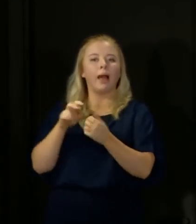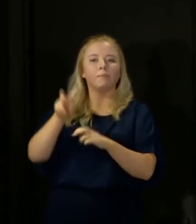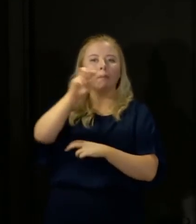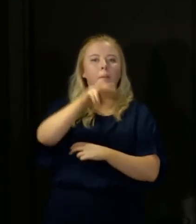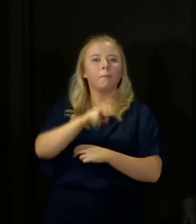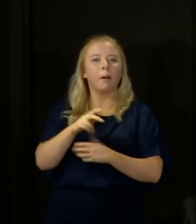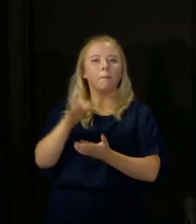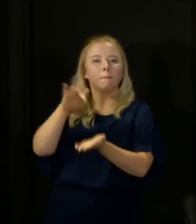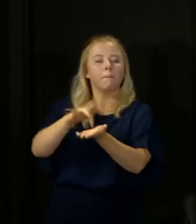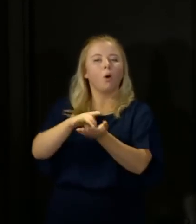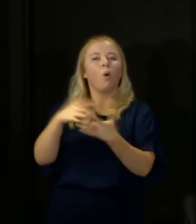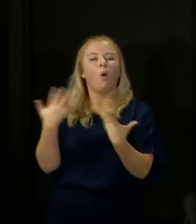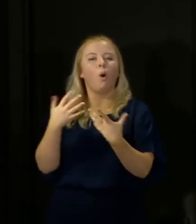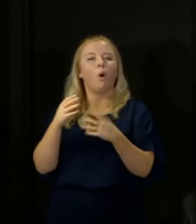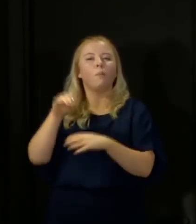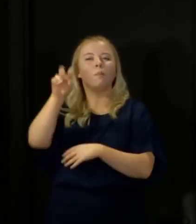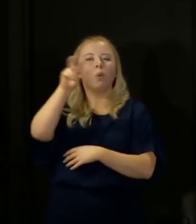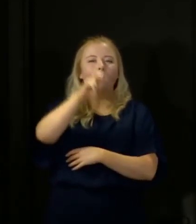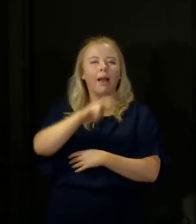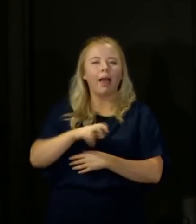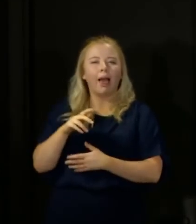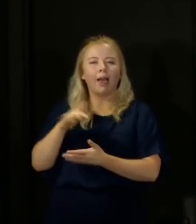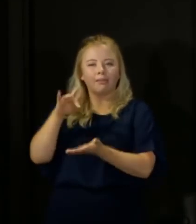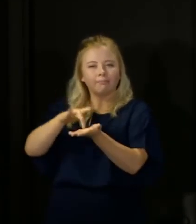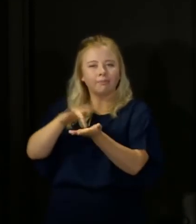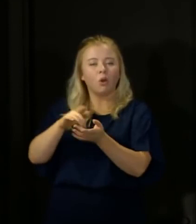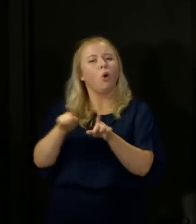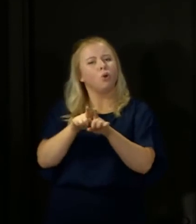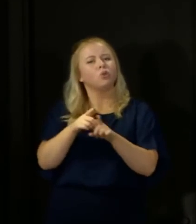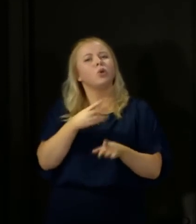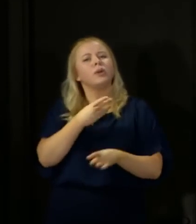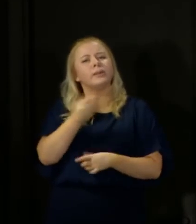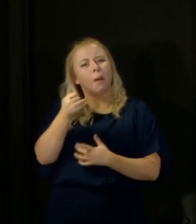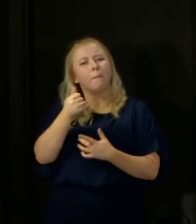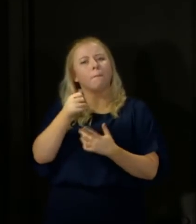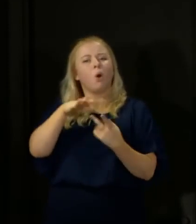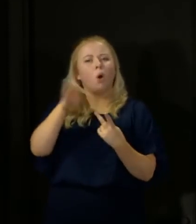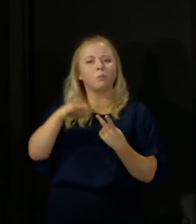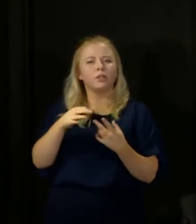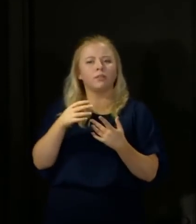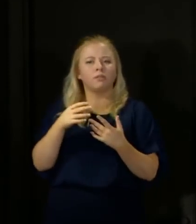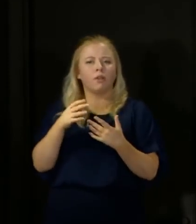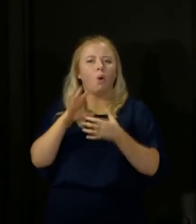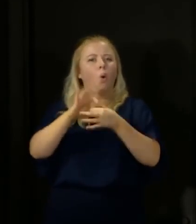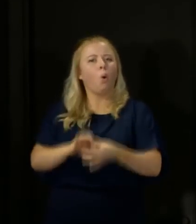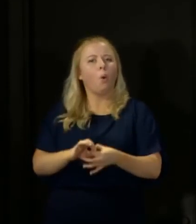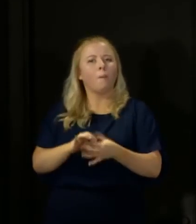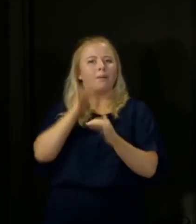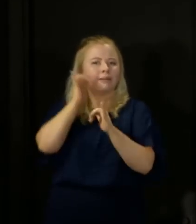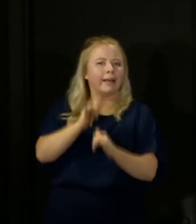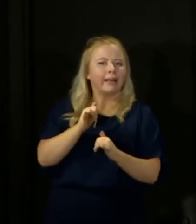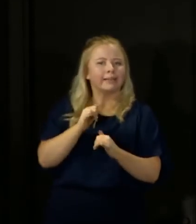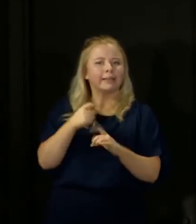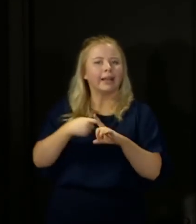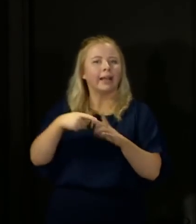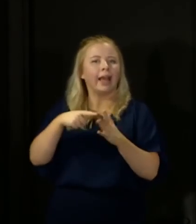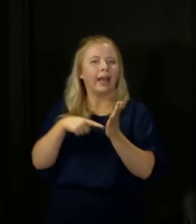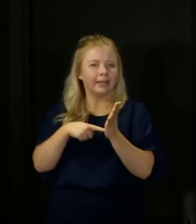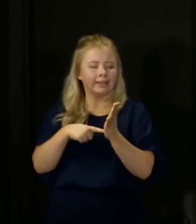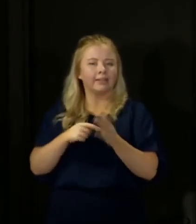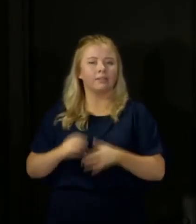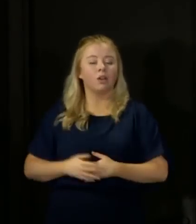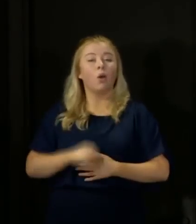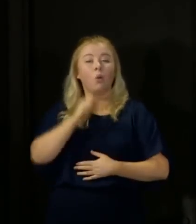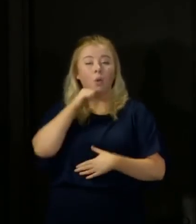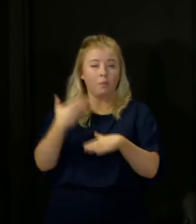testing units. For some, there will also be the option of a home testing kit. And as I said earlier, we will be working in the coming weeks to further